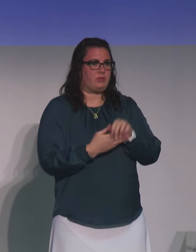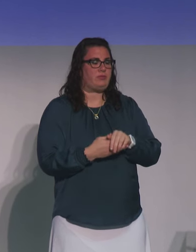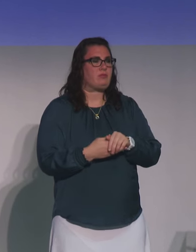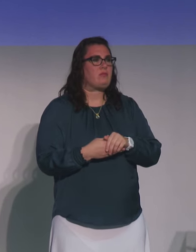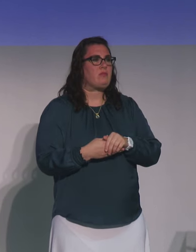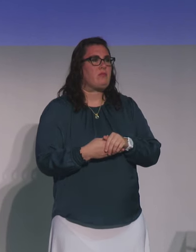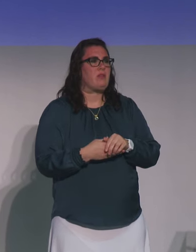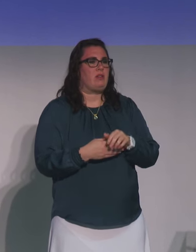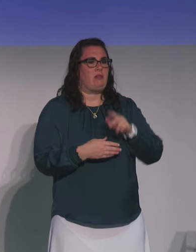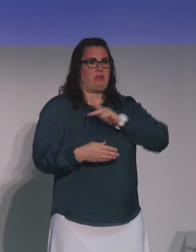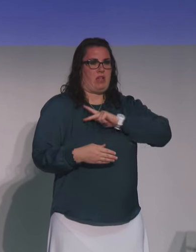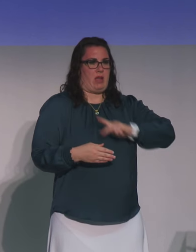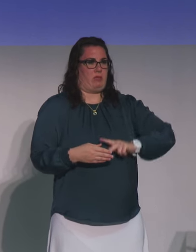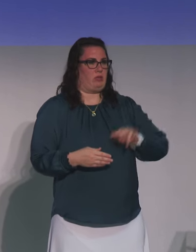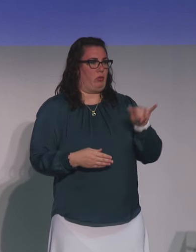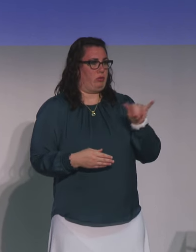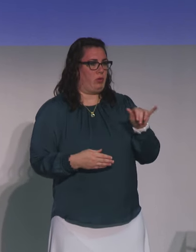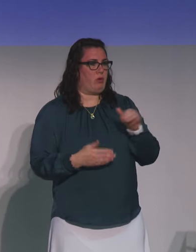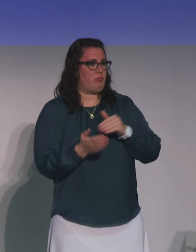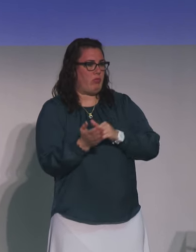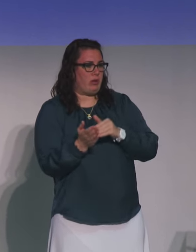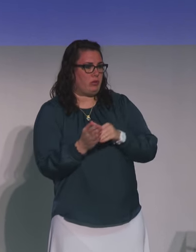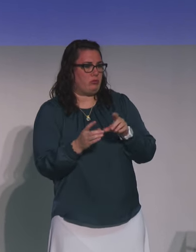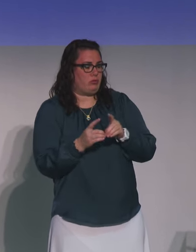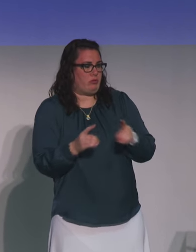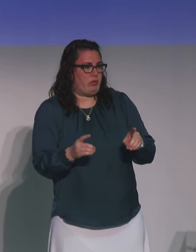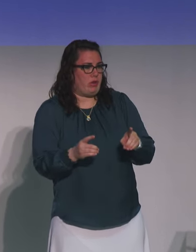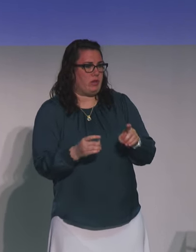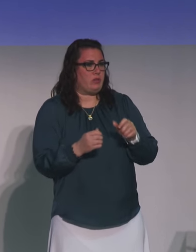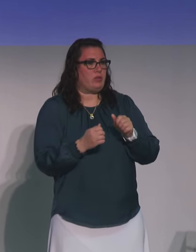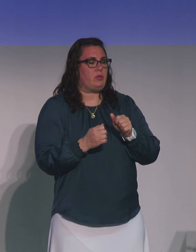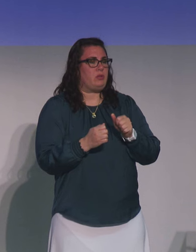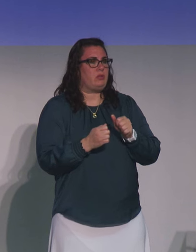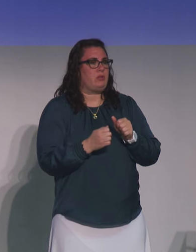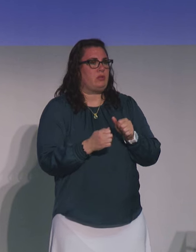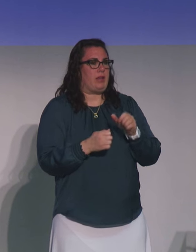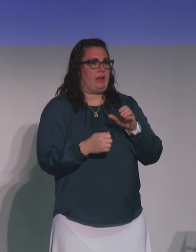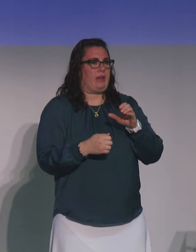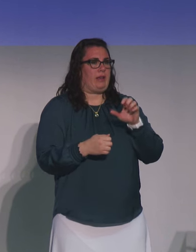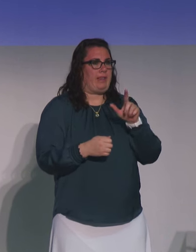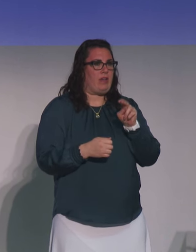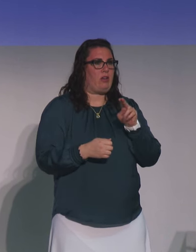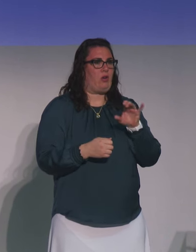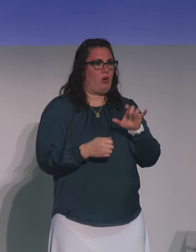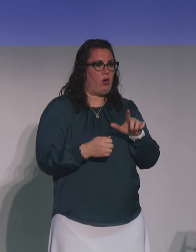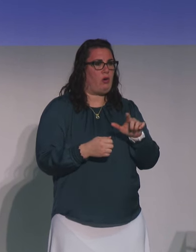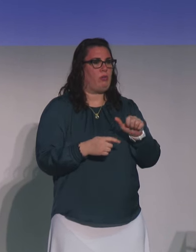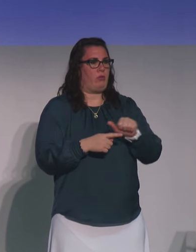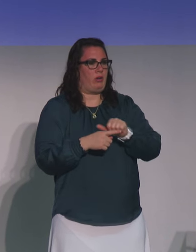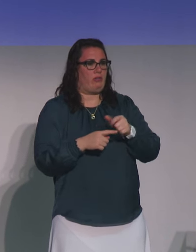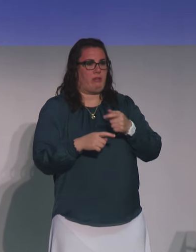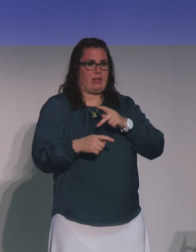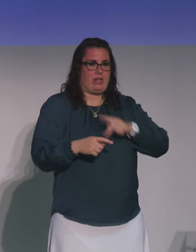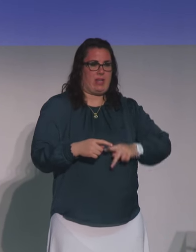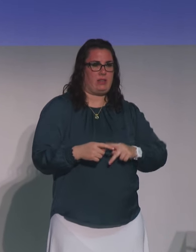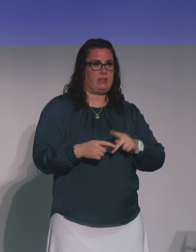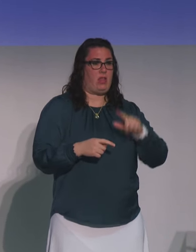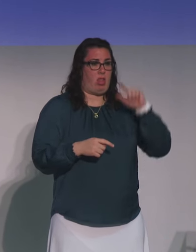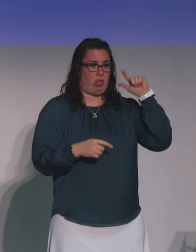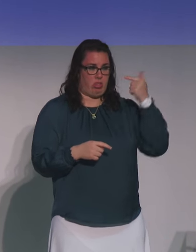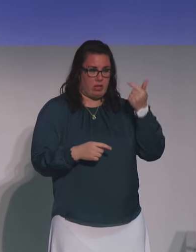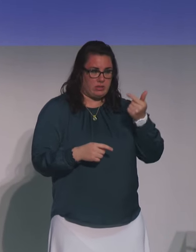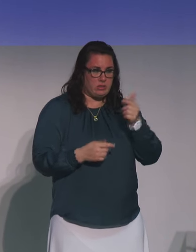University of Cambridge, and her medical degree, with distinction in clinical practice, from King's College London